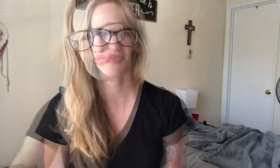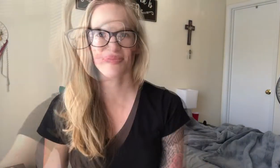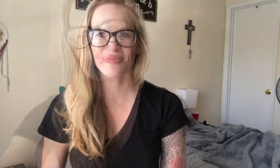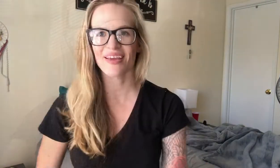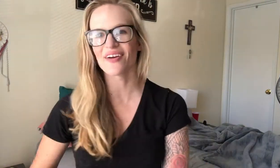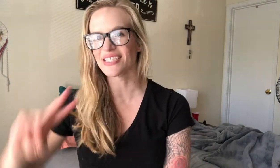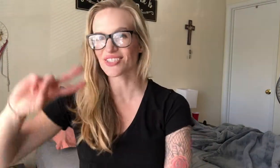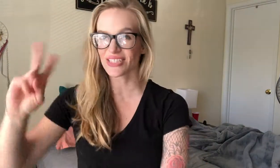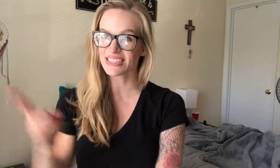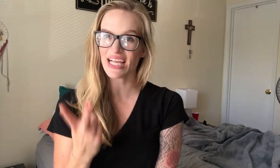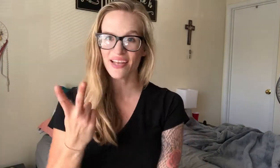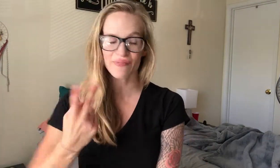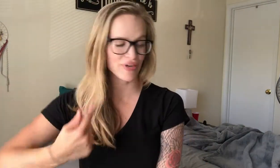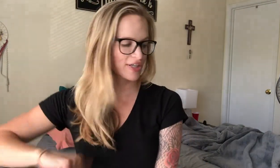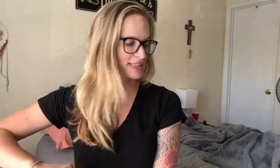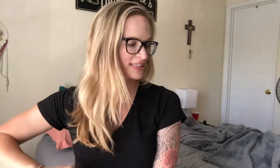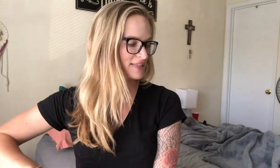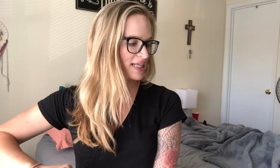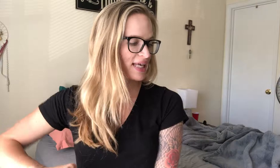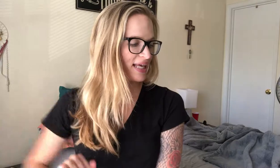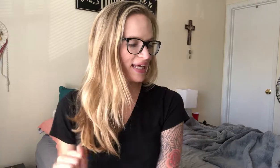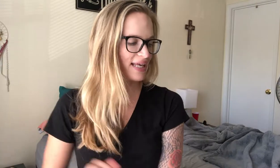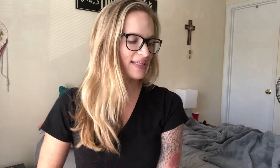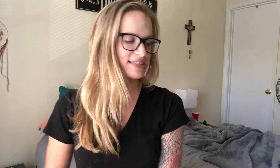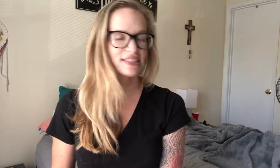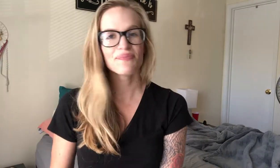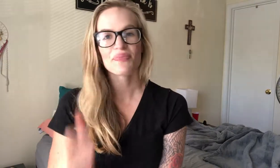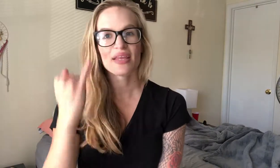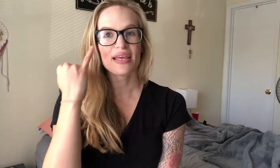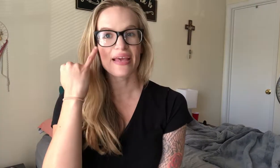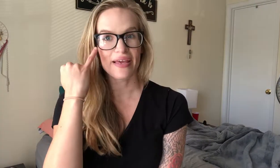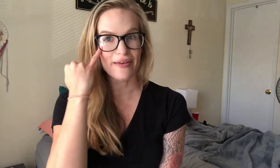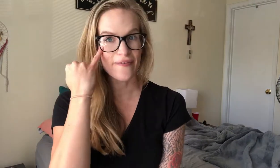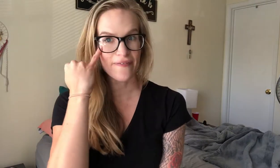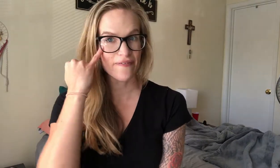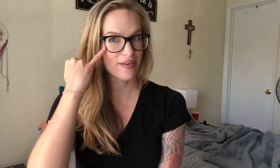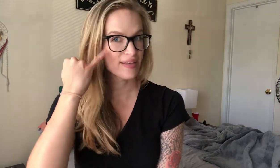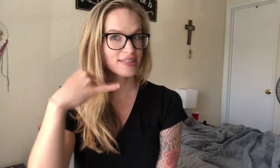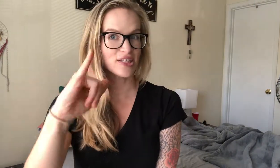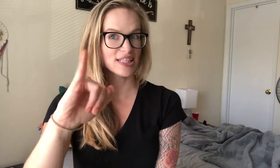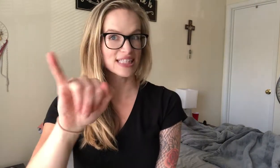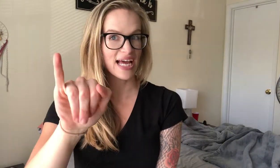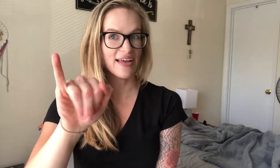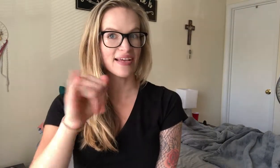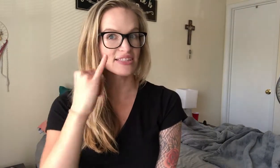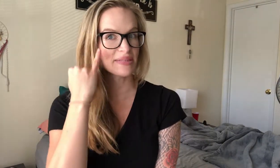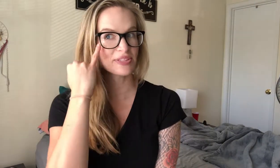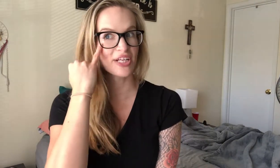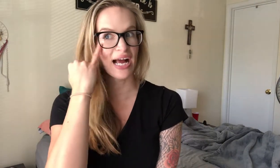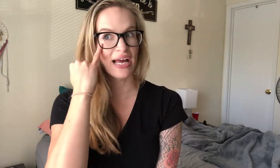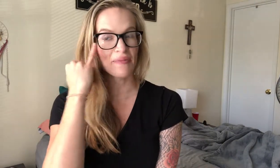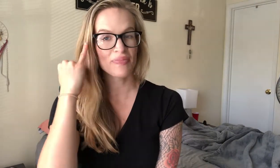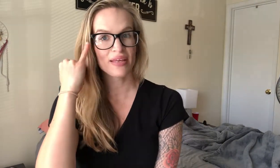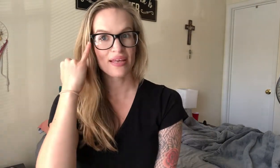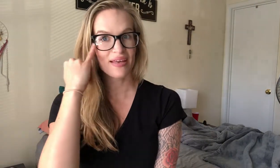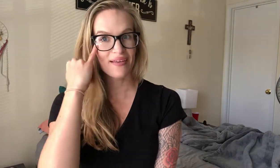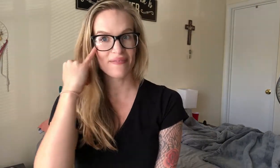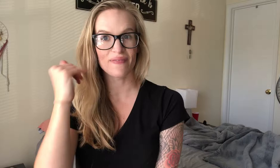All right. So the second verse is if. So this I handshape to your eye. If